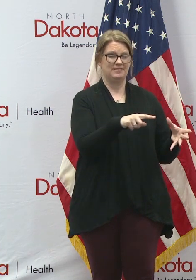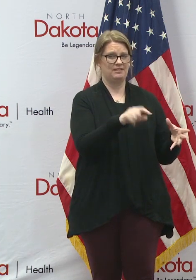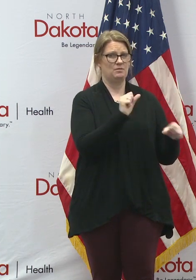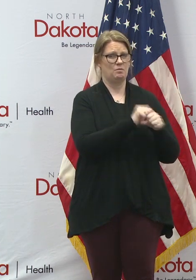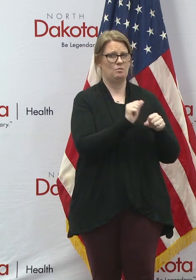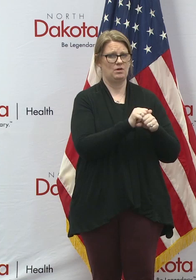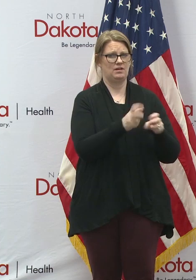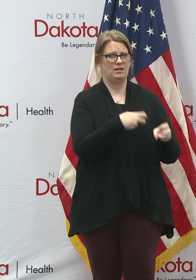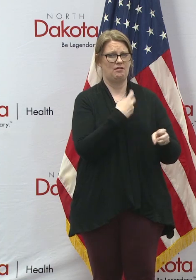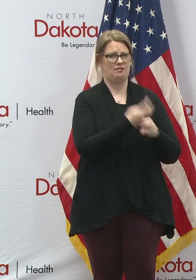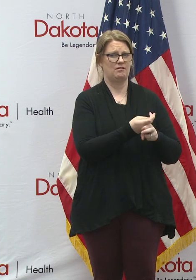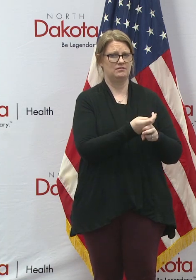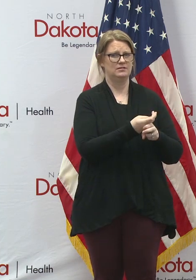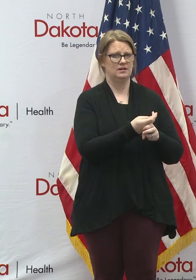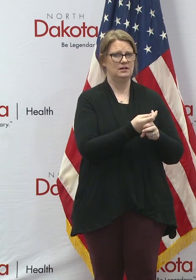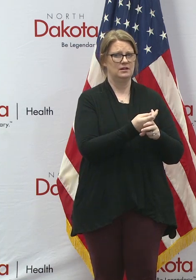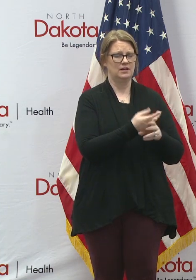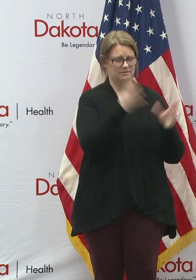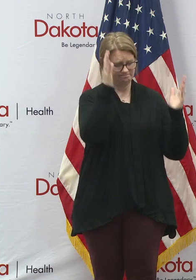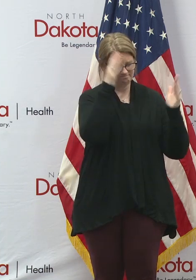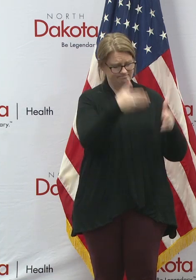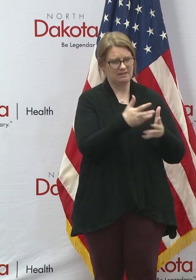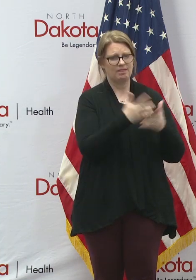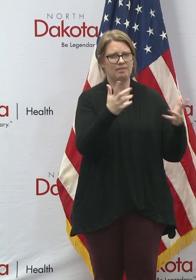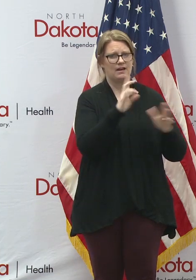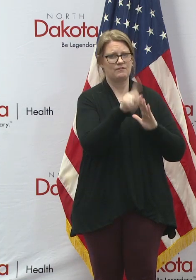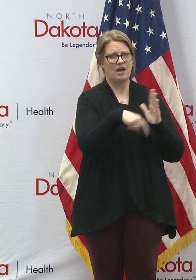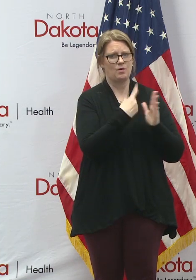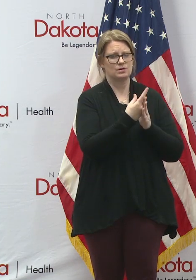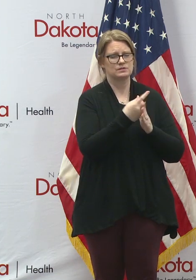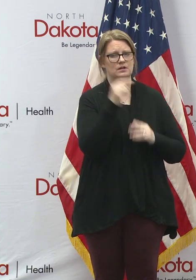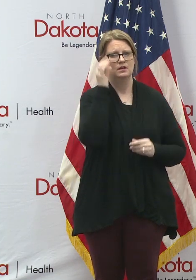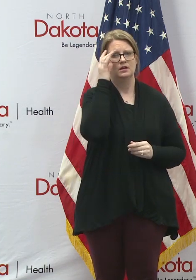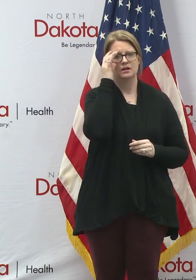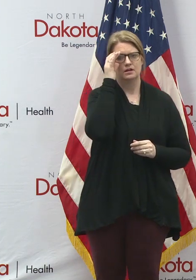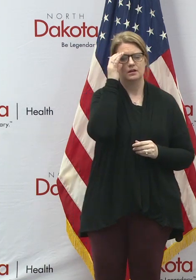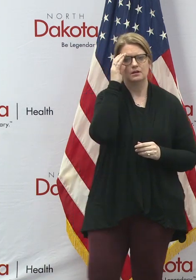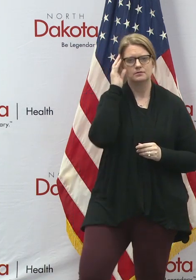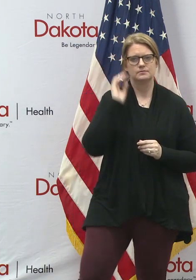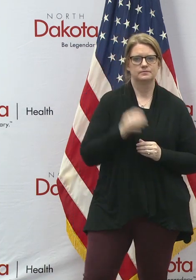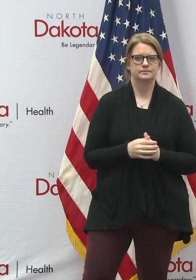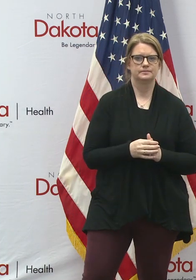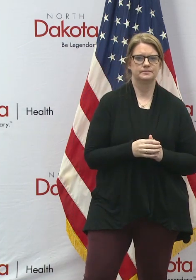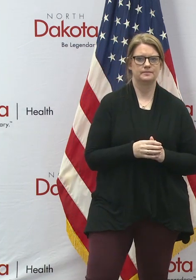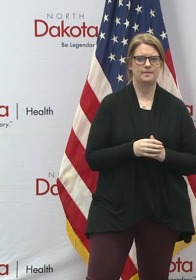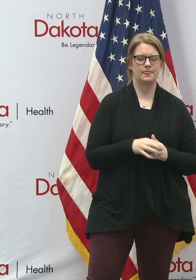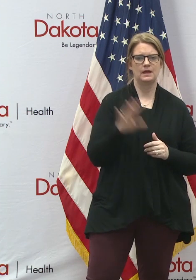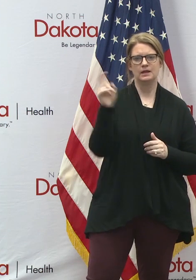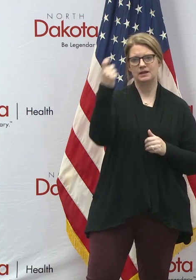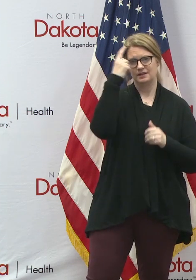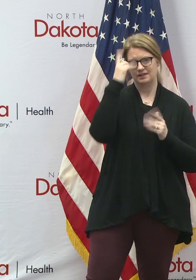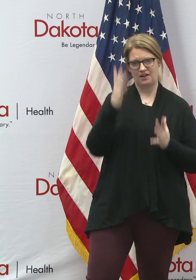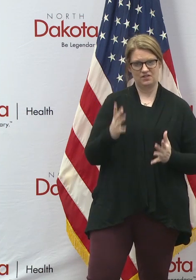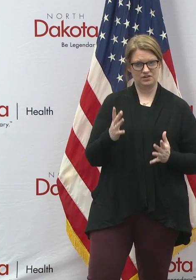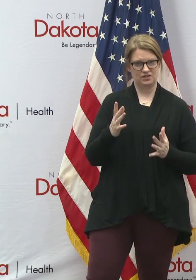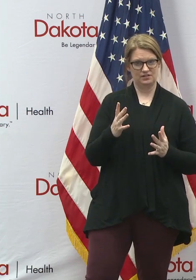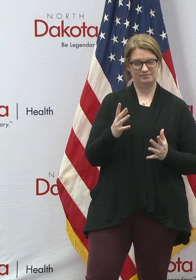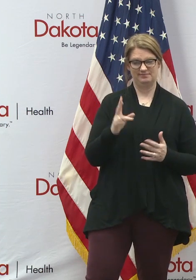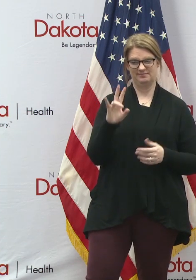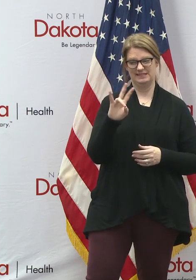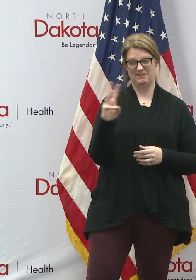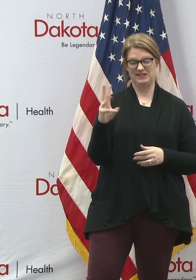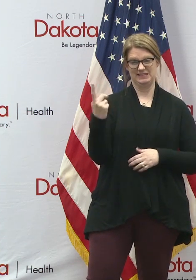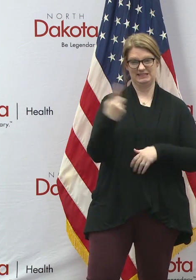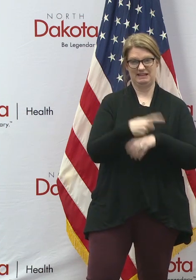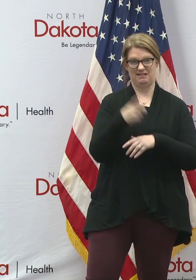hard and putting in a lot of hours. The governor mentioned that the election is only 75, 76